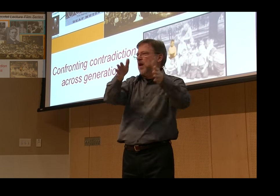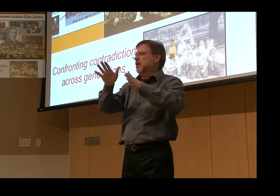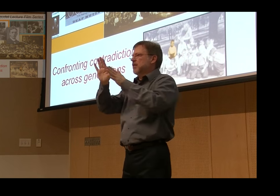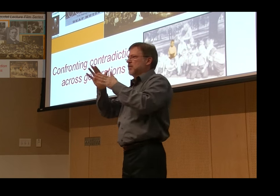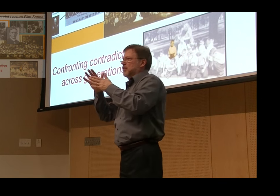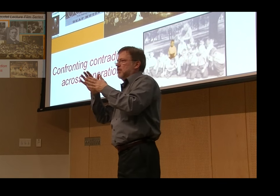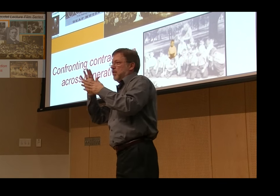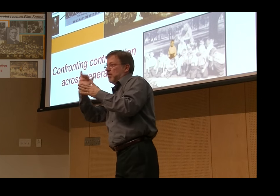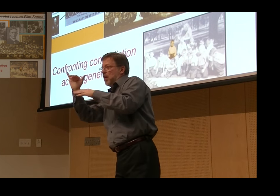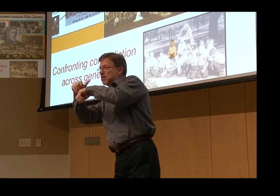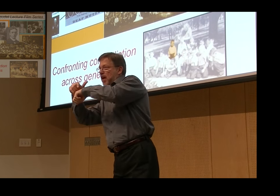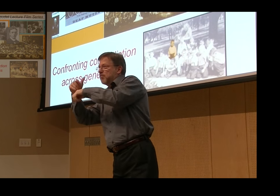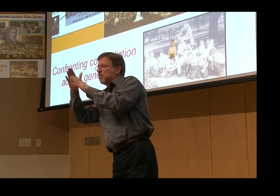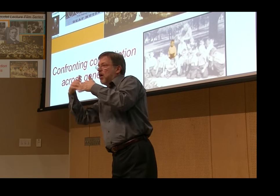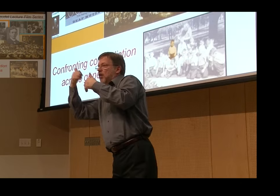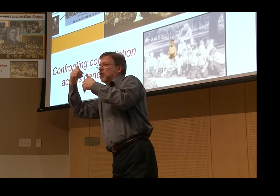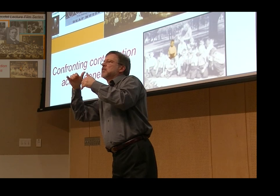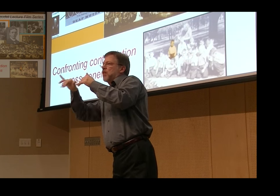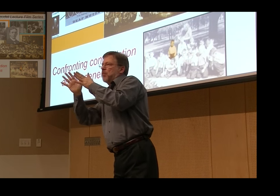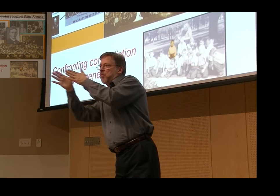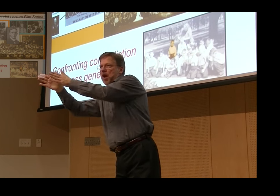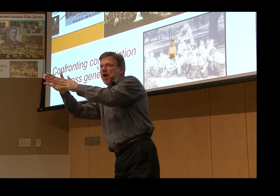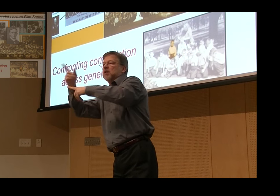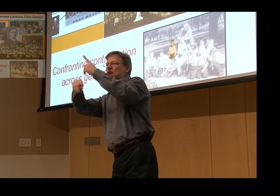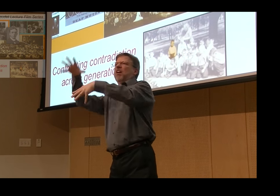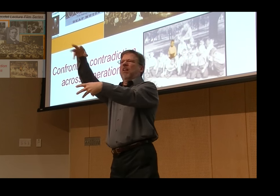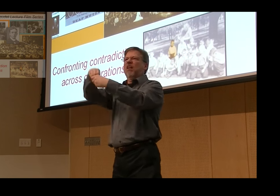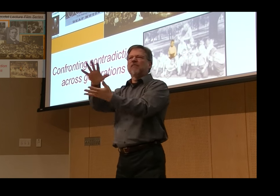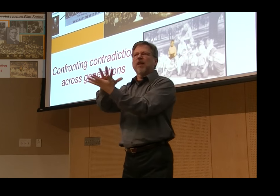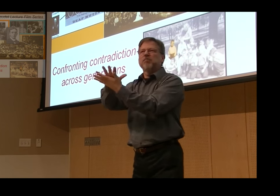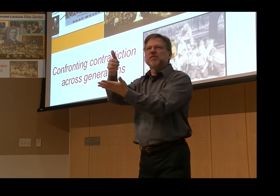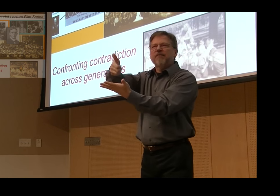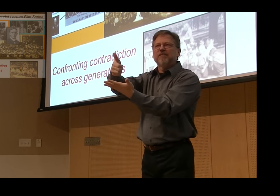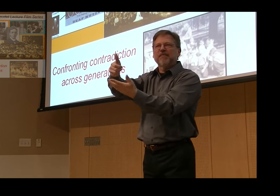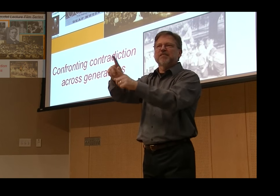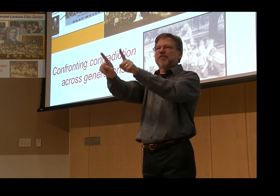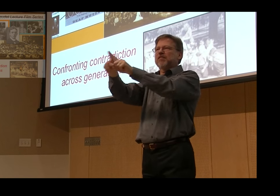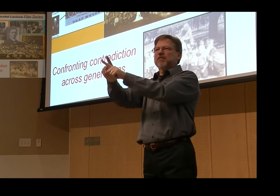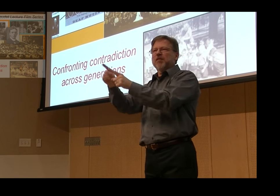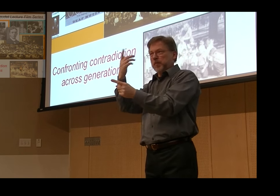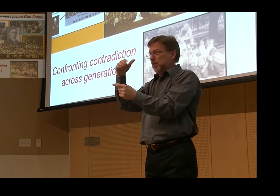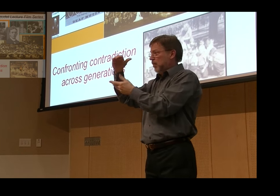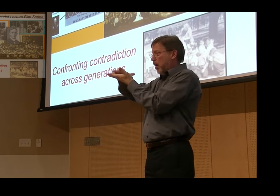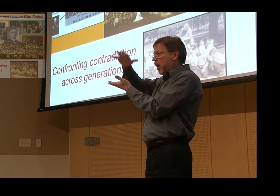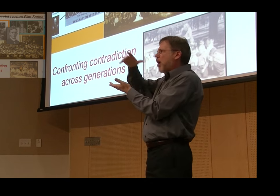first steps, to record the signs, the glosses for the signs, and then to